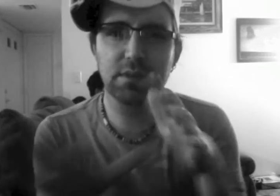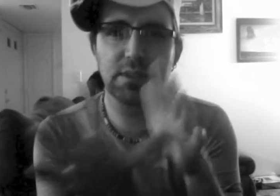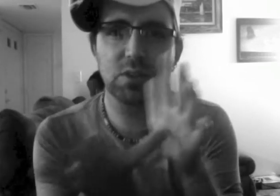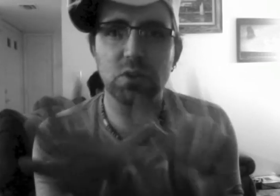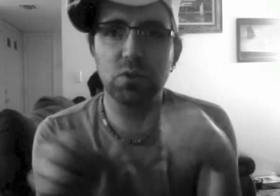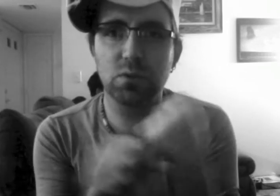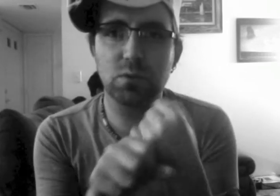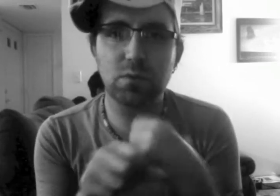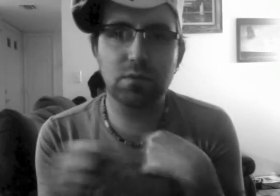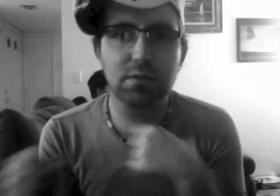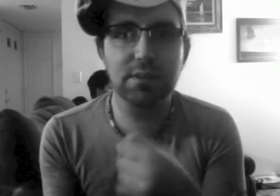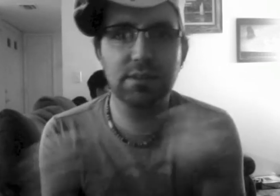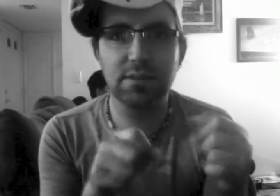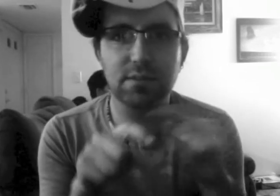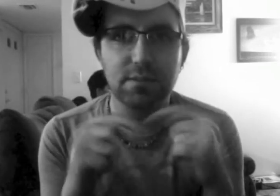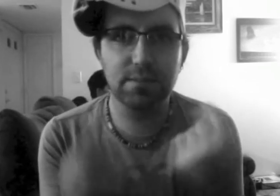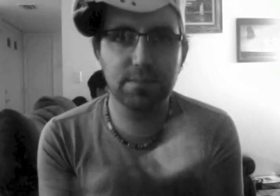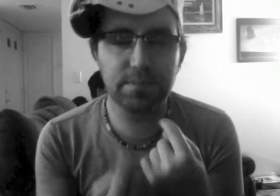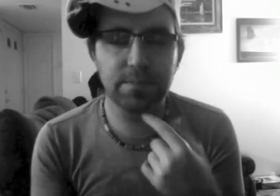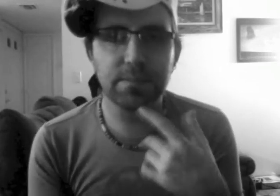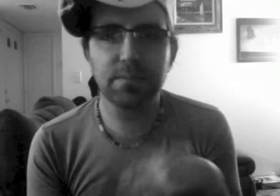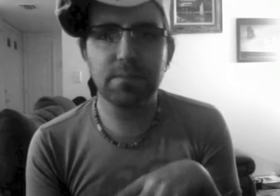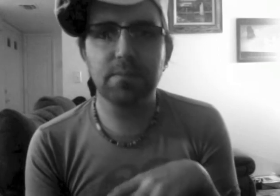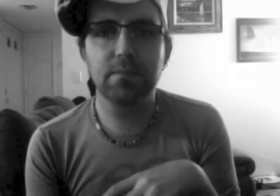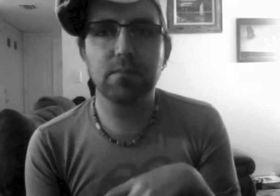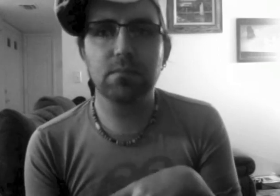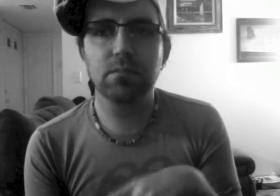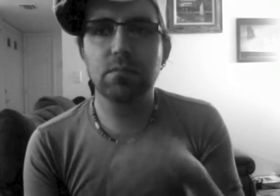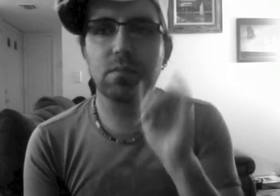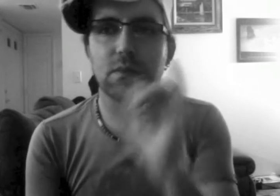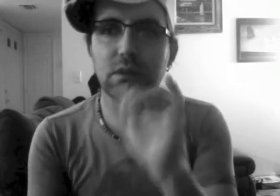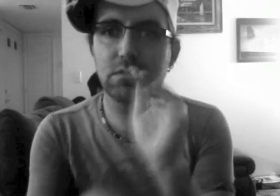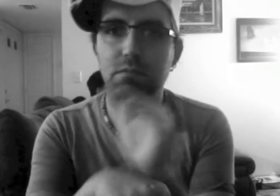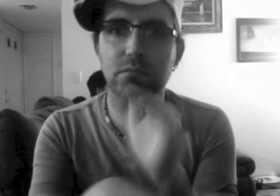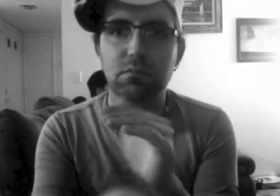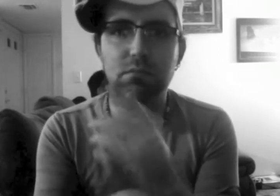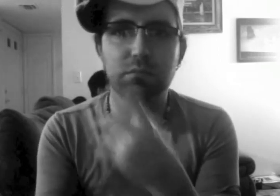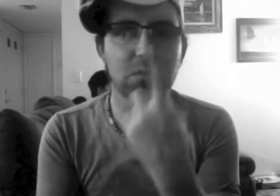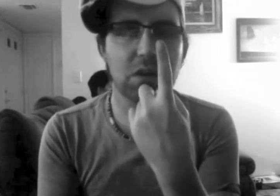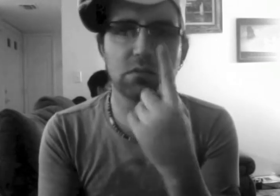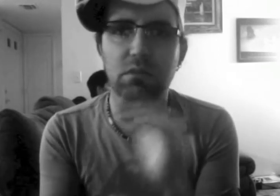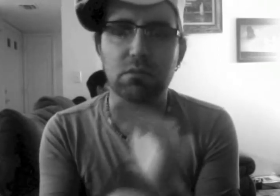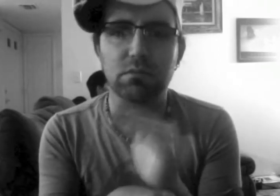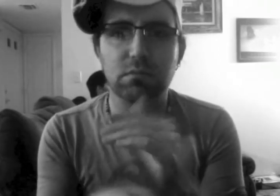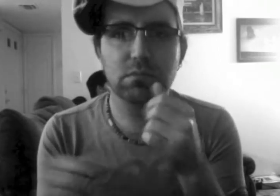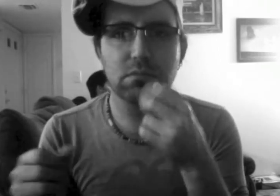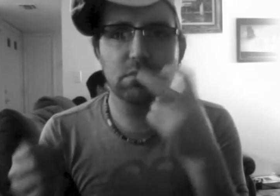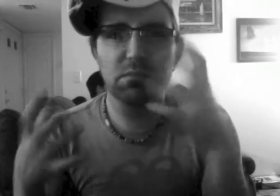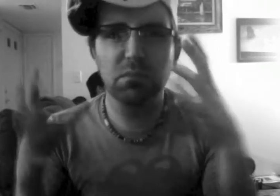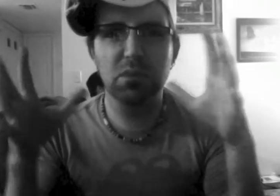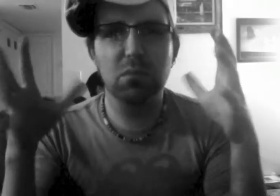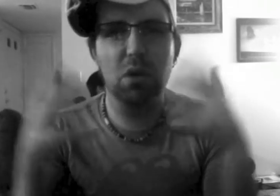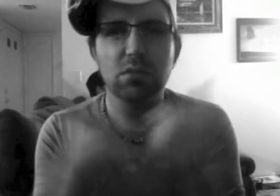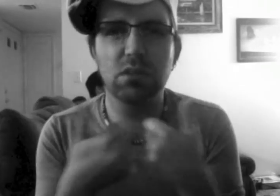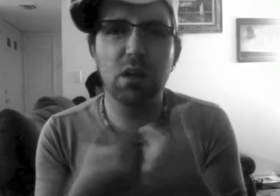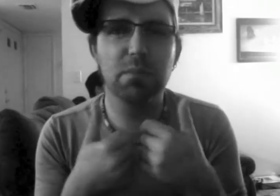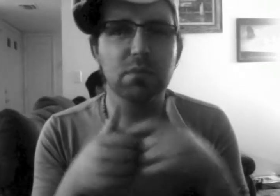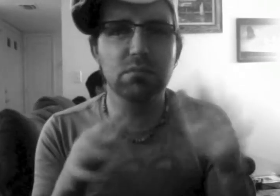Grace Kelly. You're in good hands with Alfred Hitchcock at the helm of the 1955 movie To Catch a Thief. Grant plays a retired